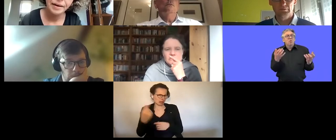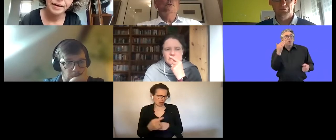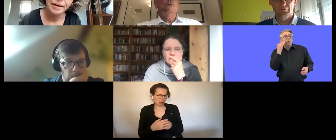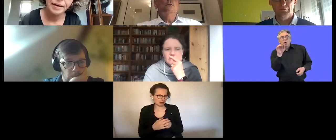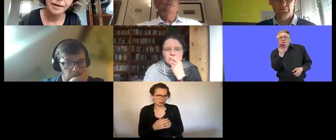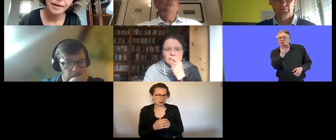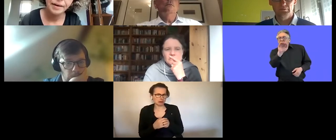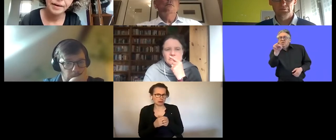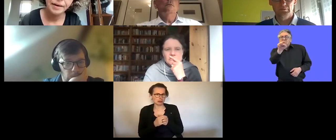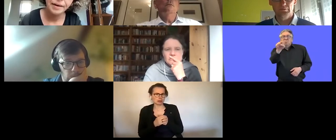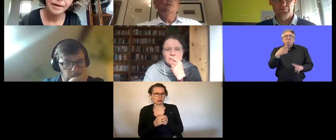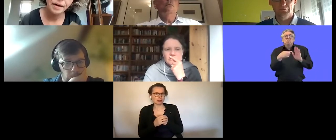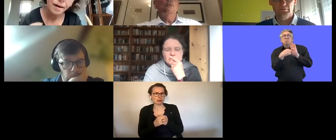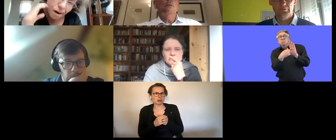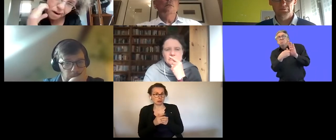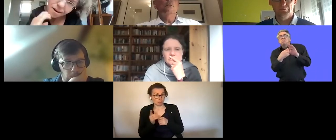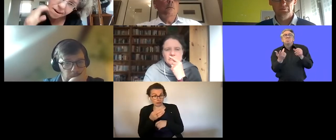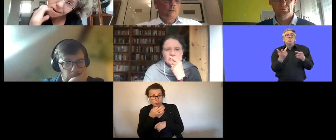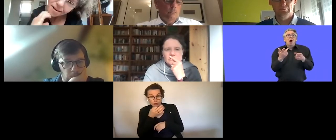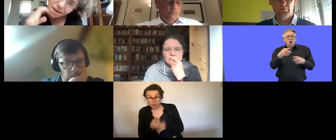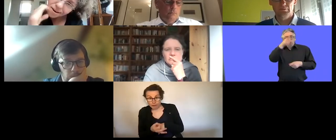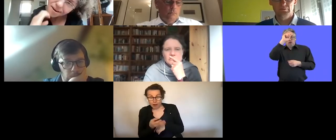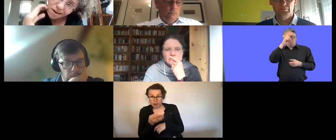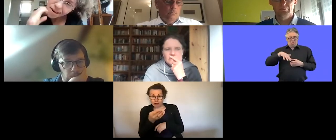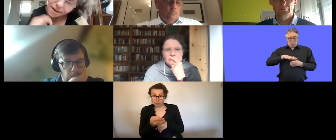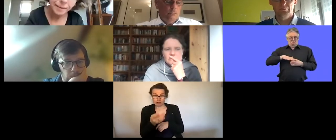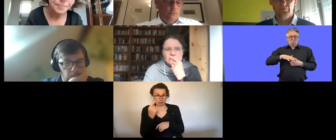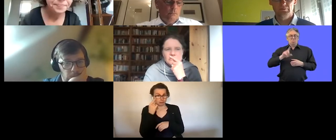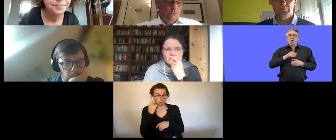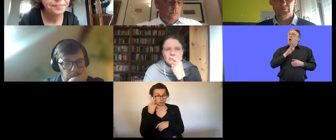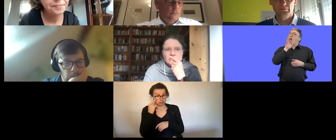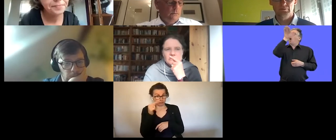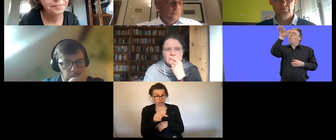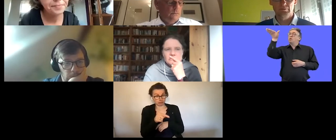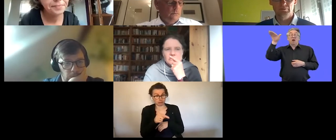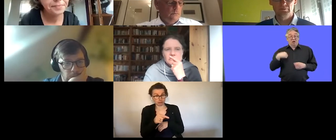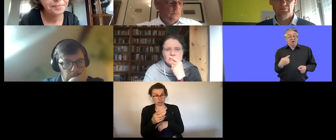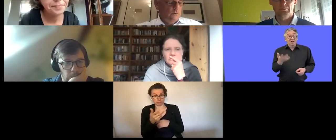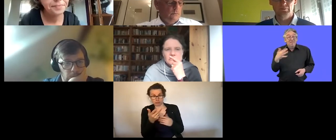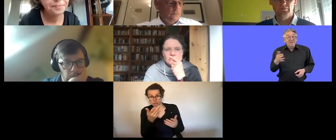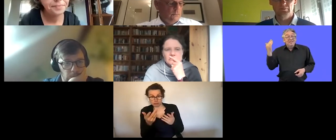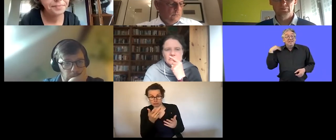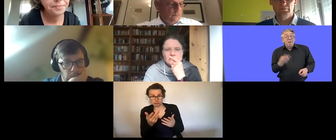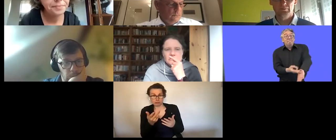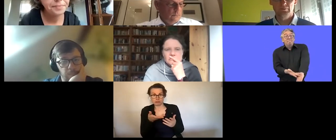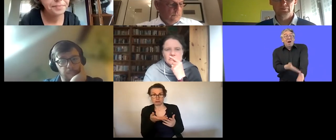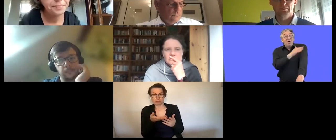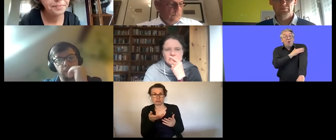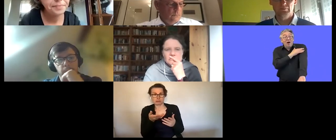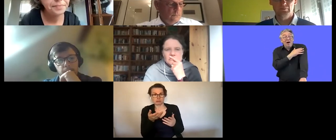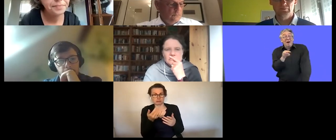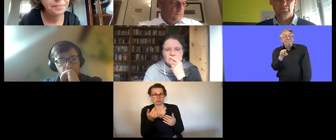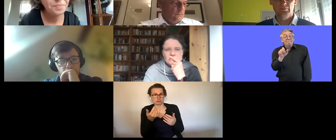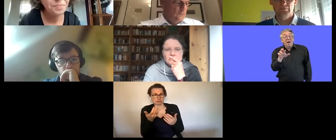from abroad i visited mallorca in the 80s for